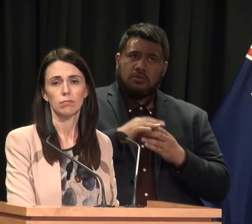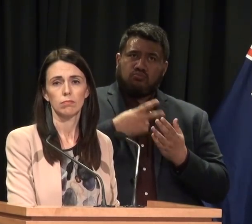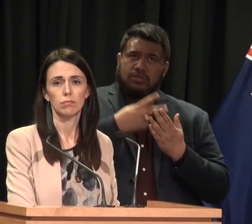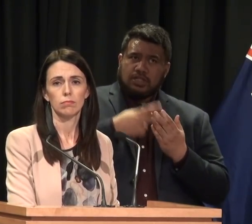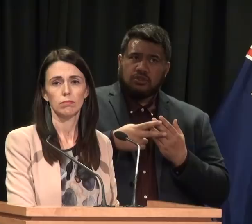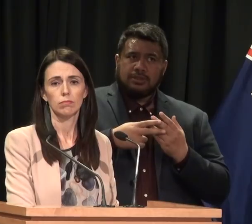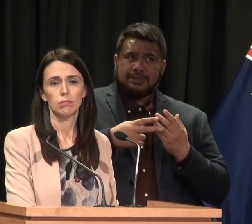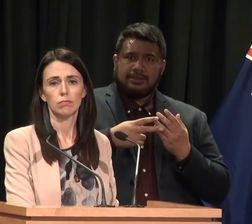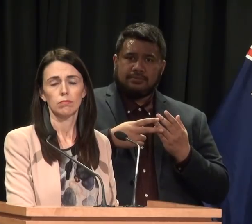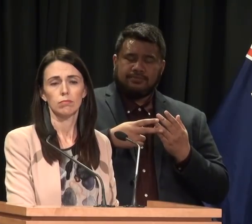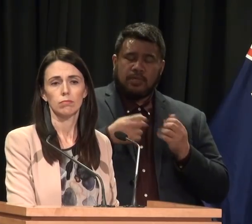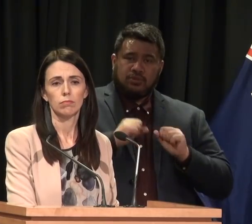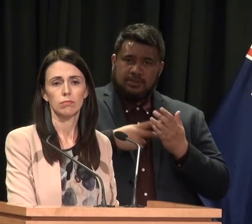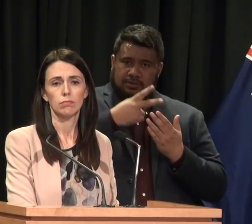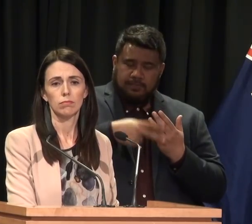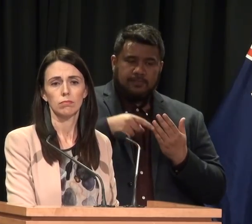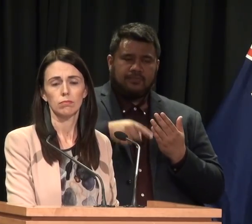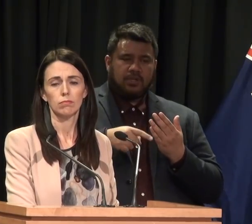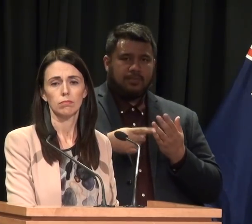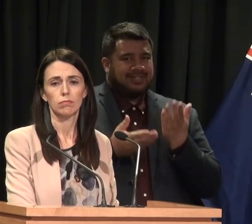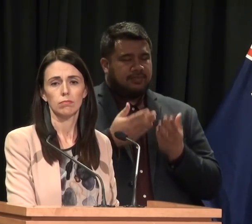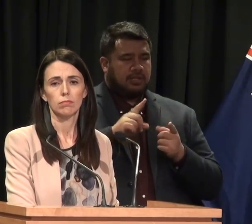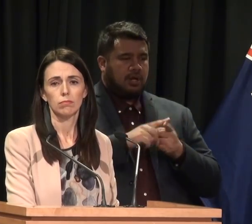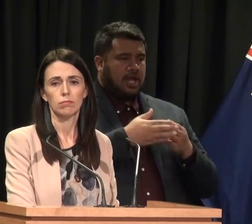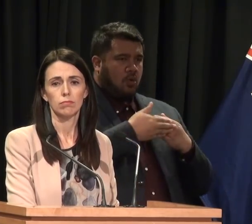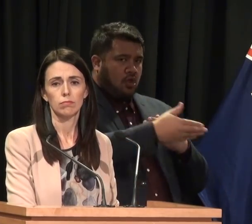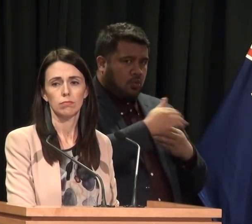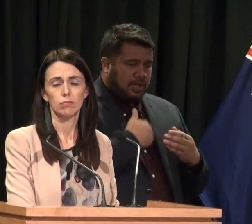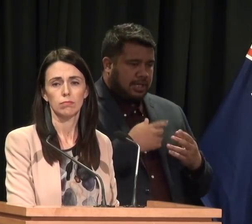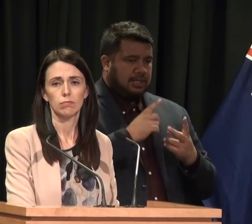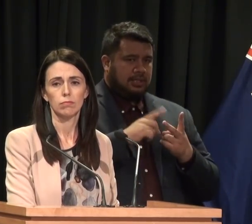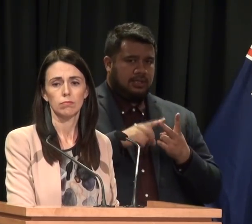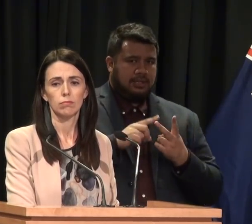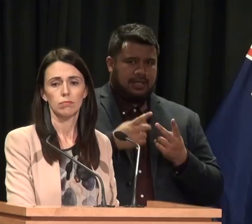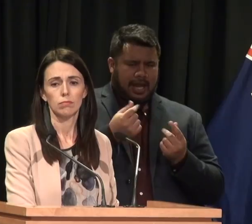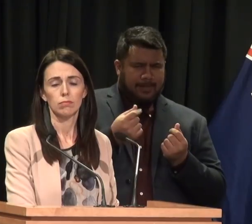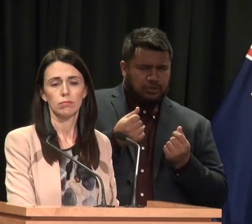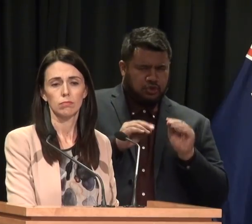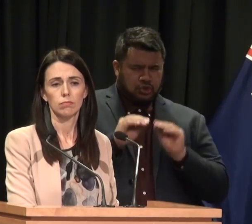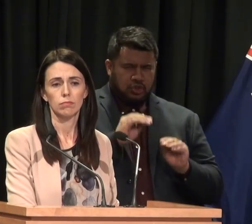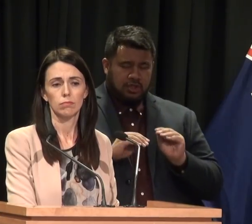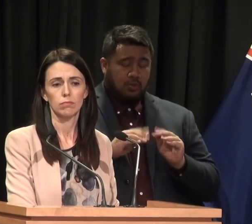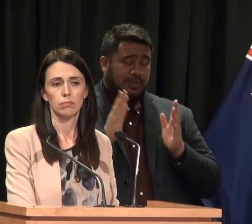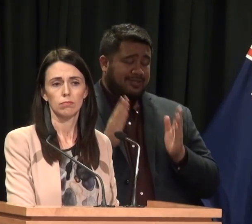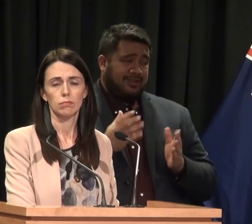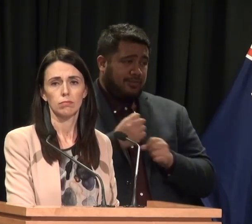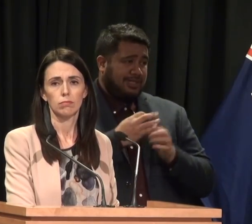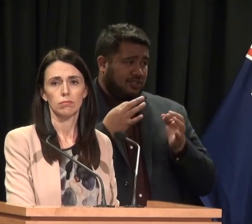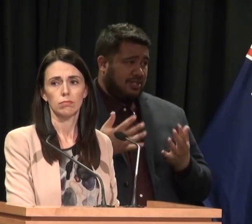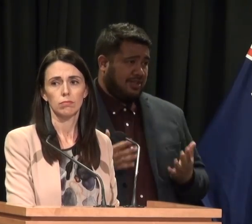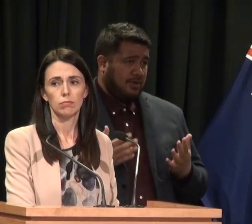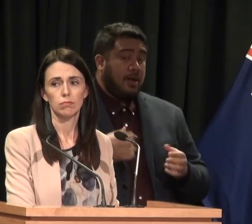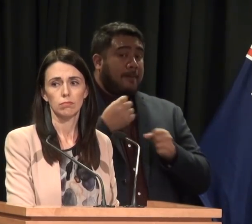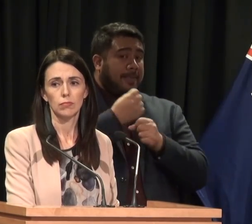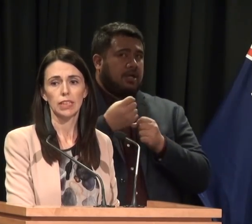The length of time we do that, the amount that we settle on is being required. So all of that's still to be worked through and the banks will be important